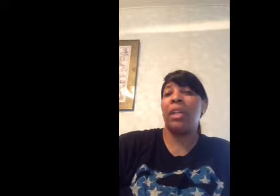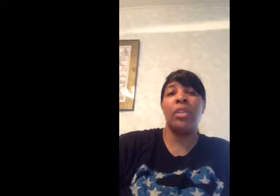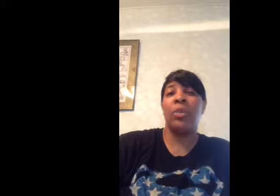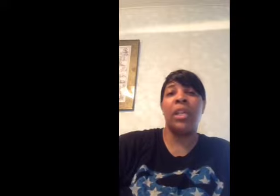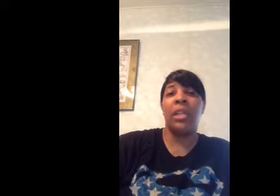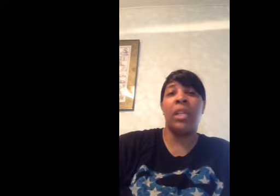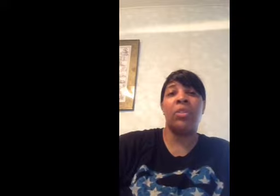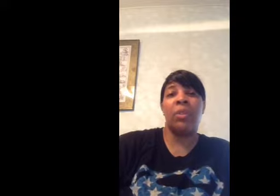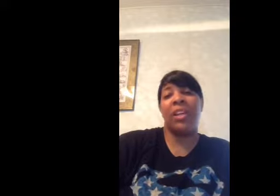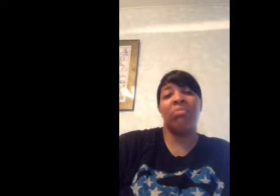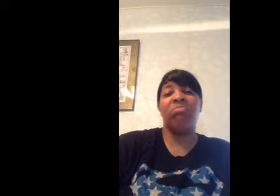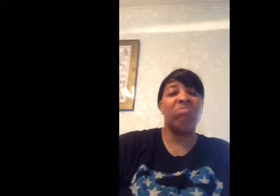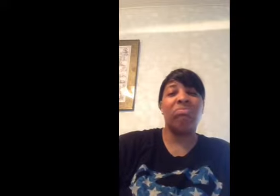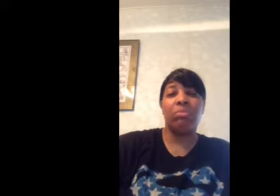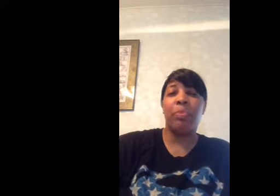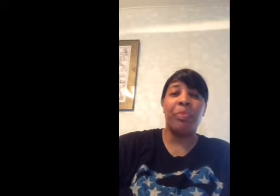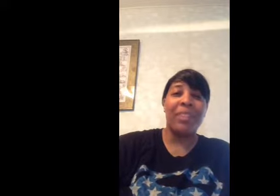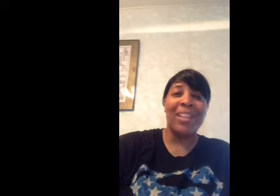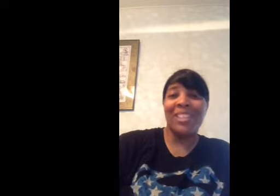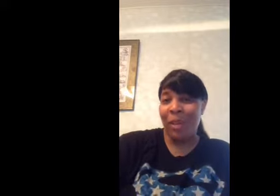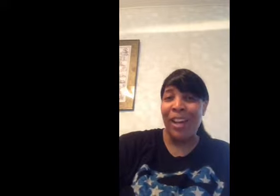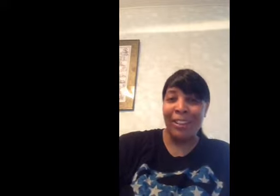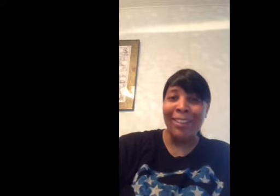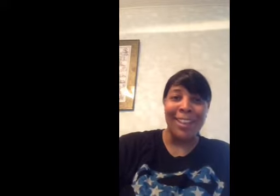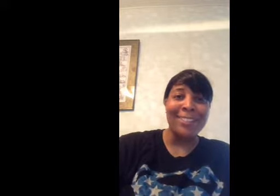not going to do anything else without a smile and